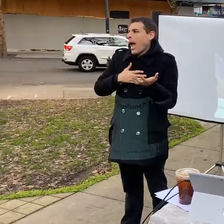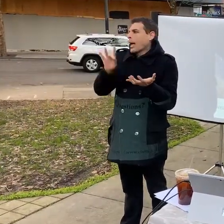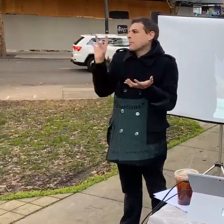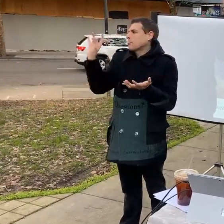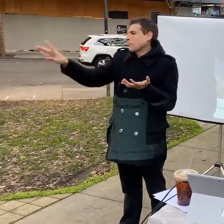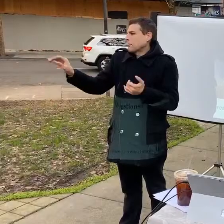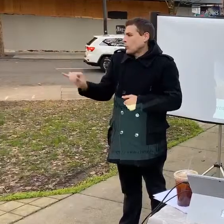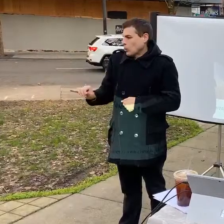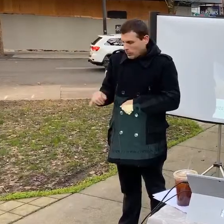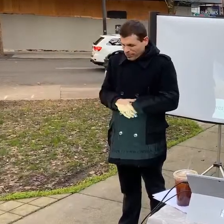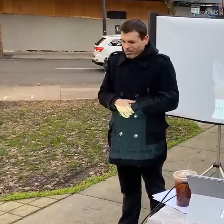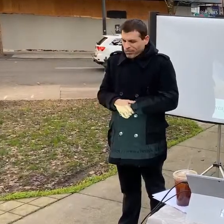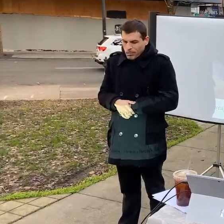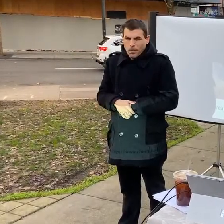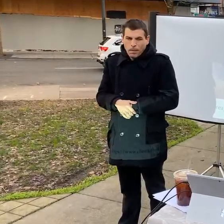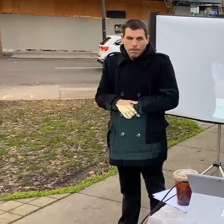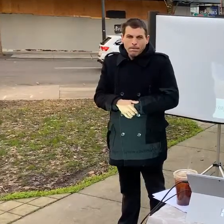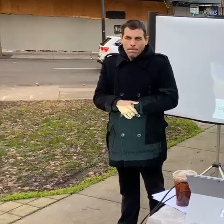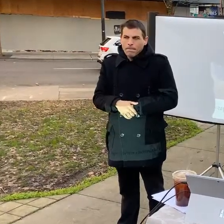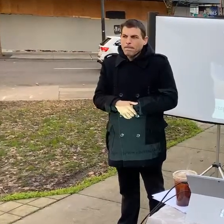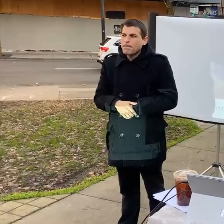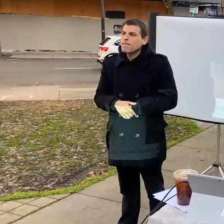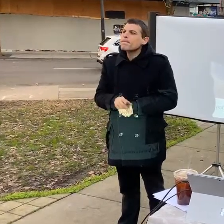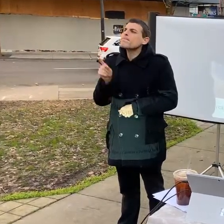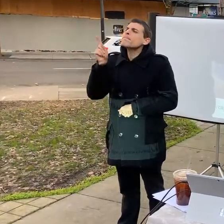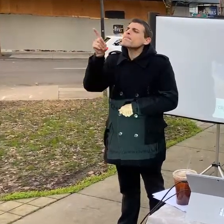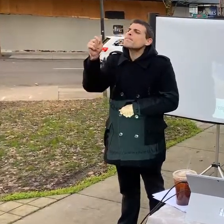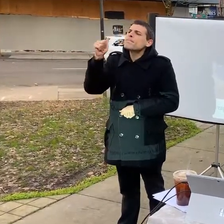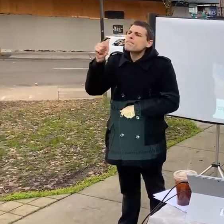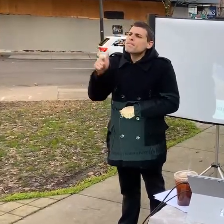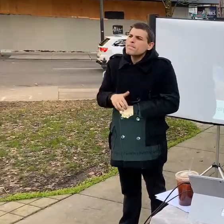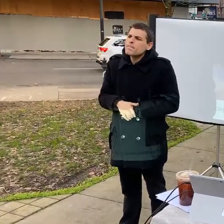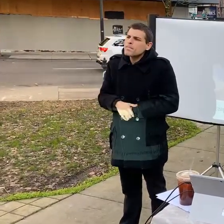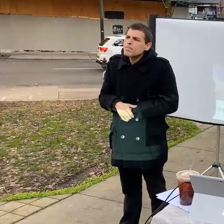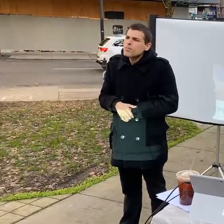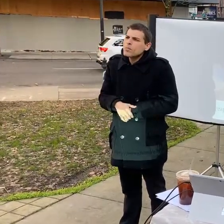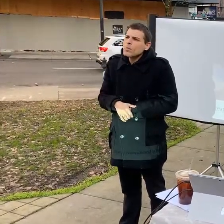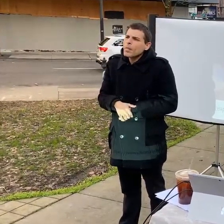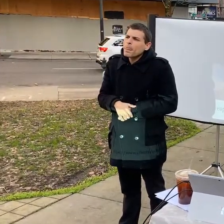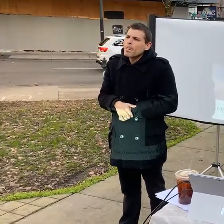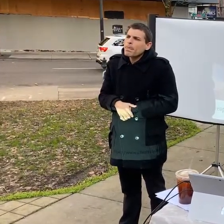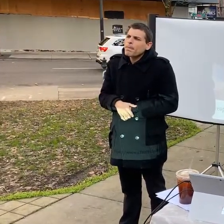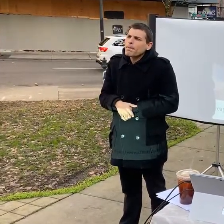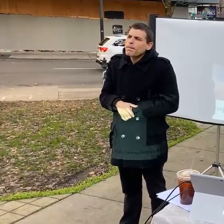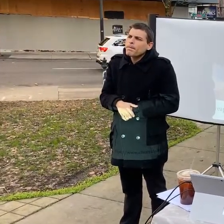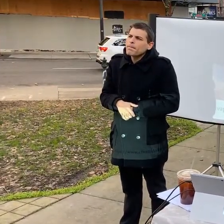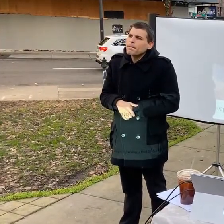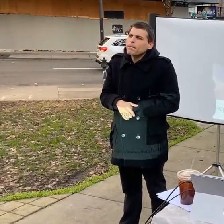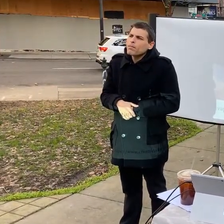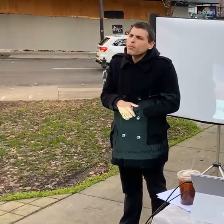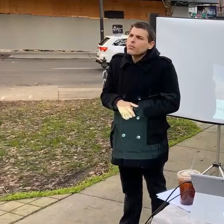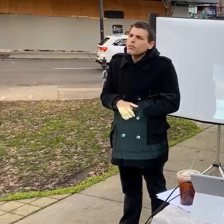your suggestion uh